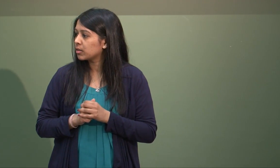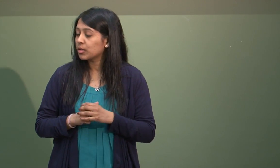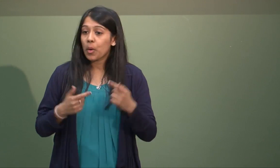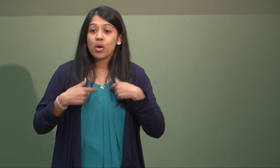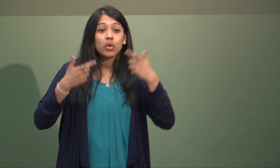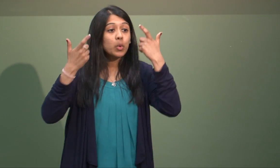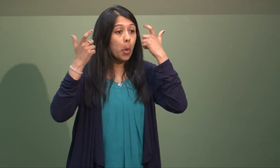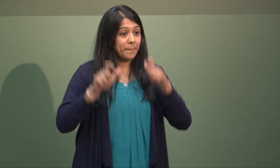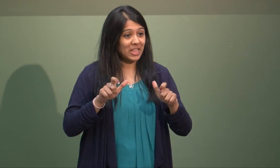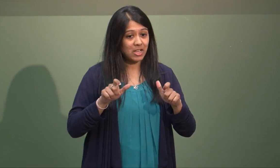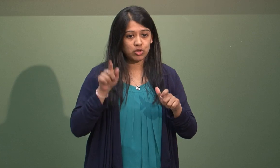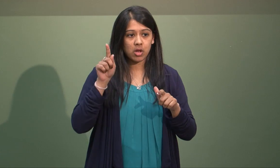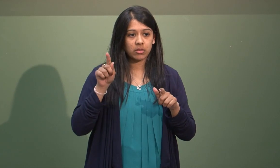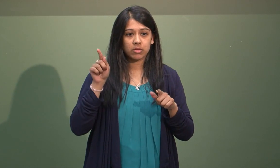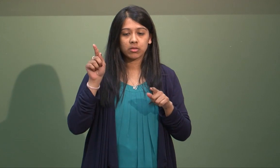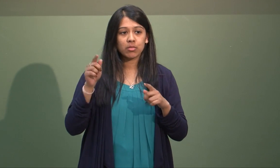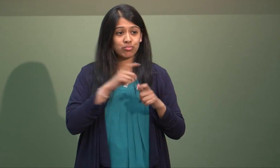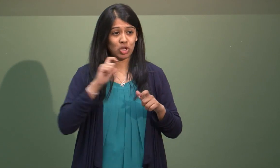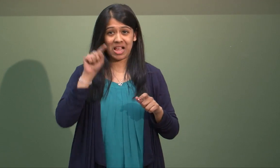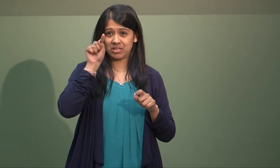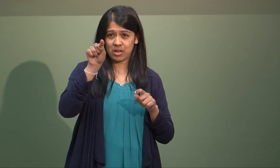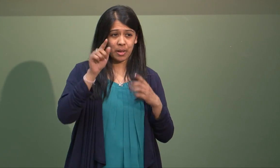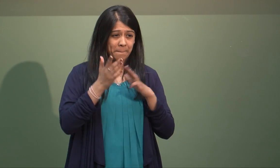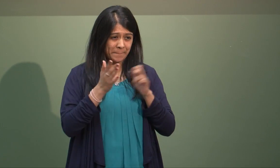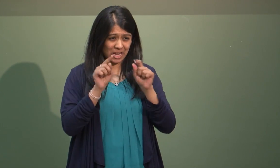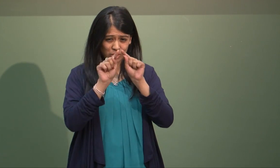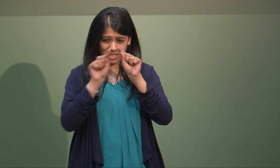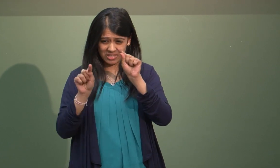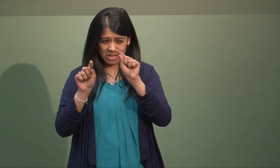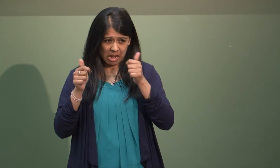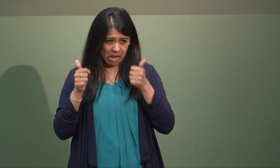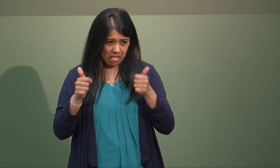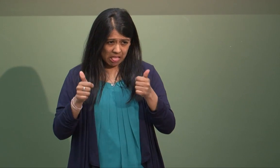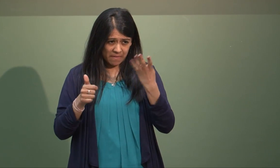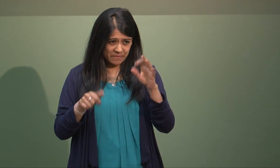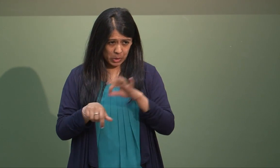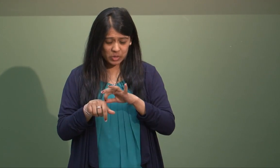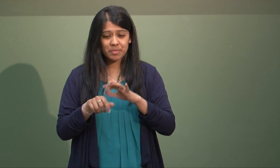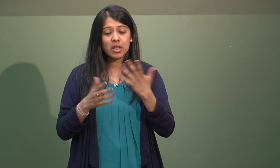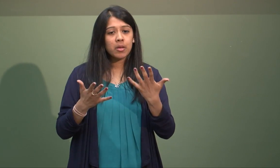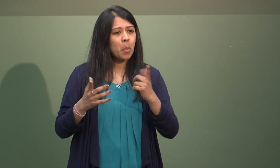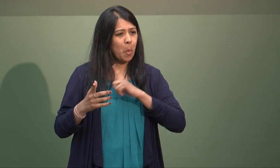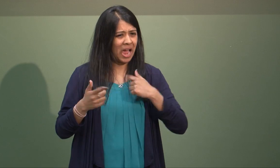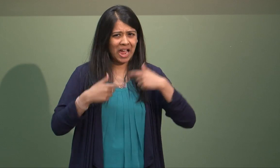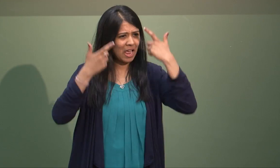business or whatever. The accommodation at Preston, it's not far from Manchester,